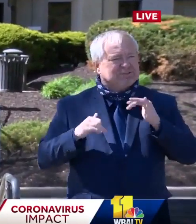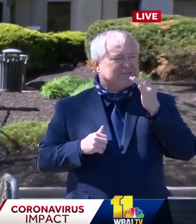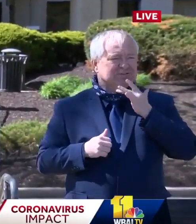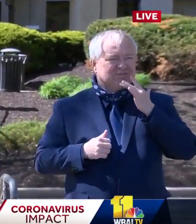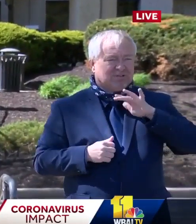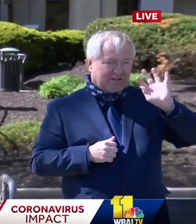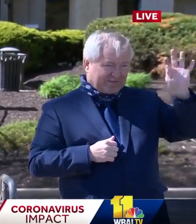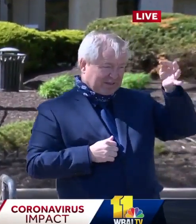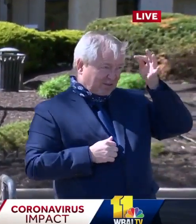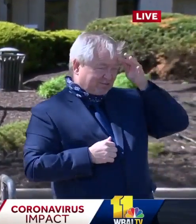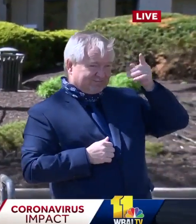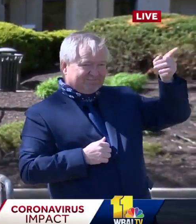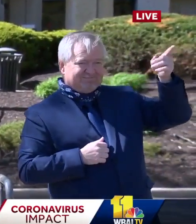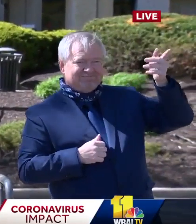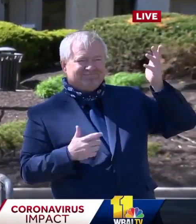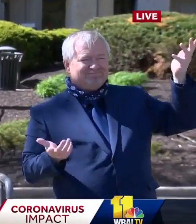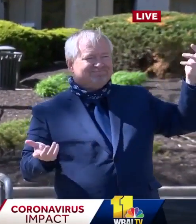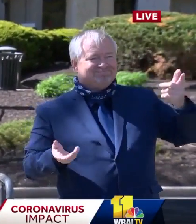were depleted.